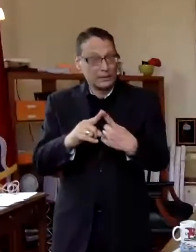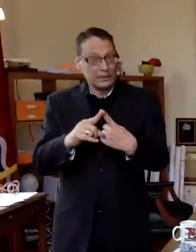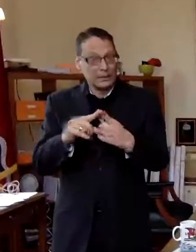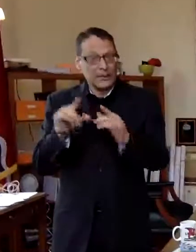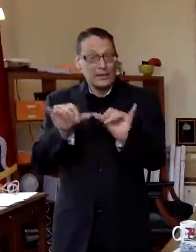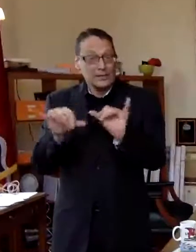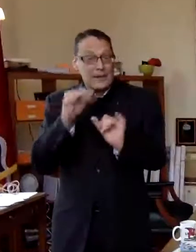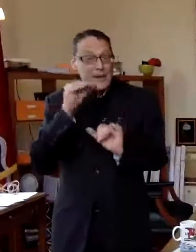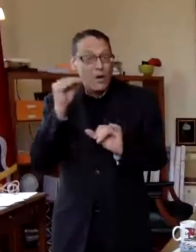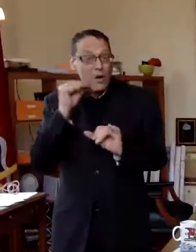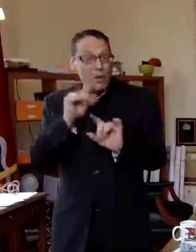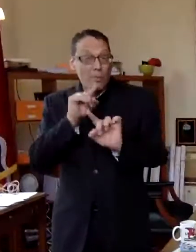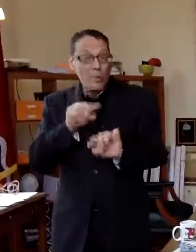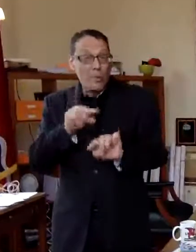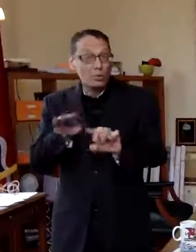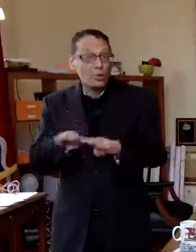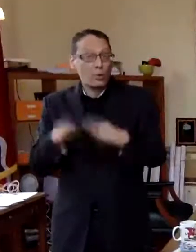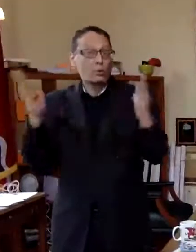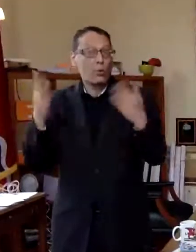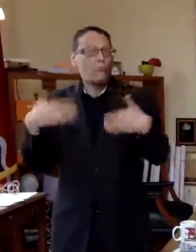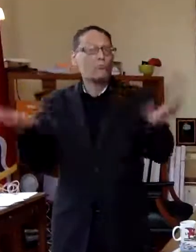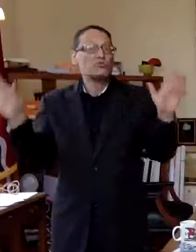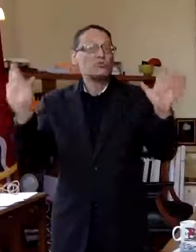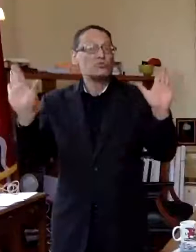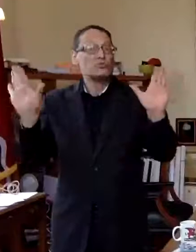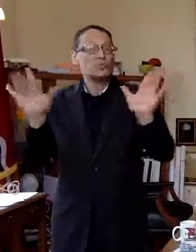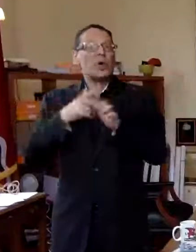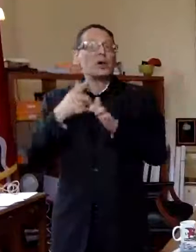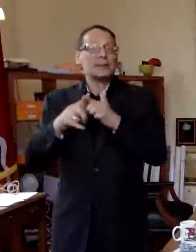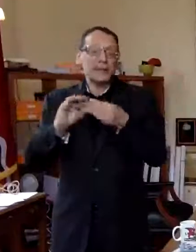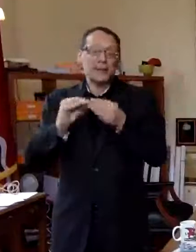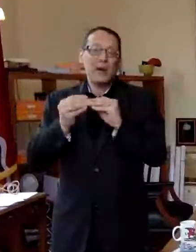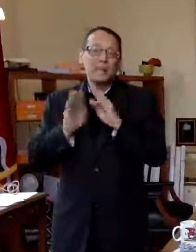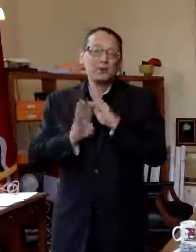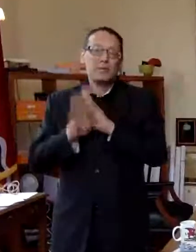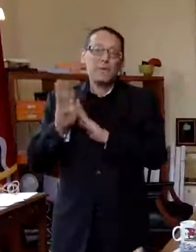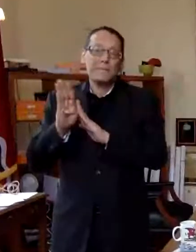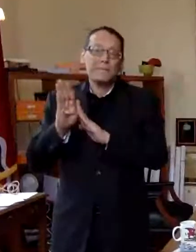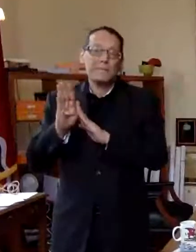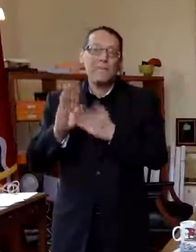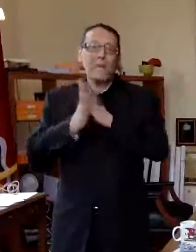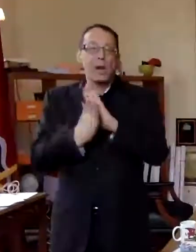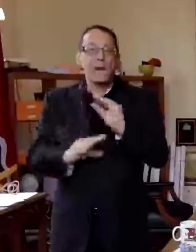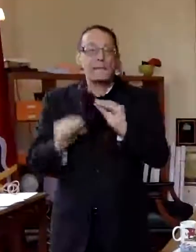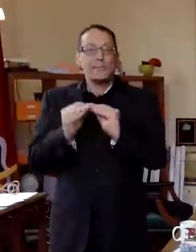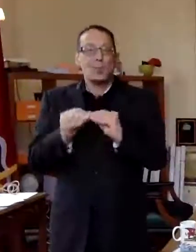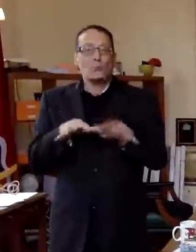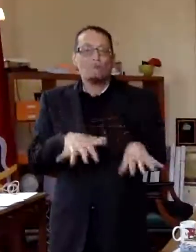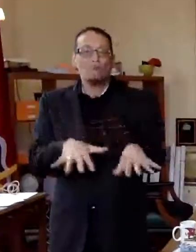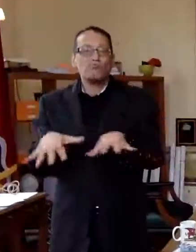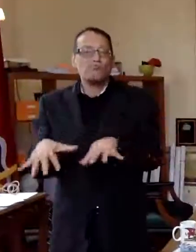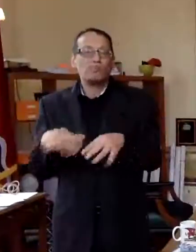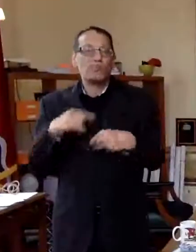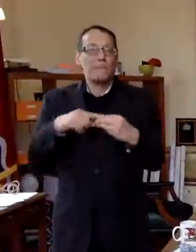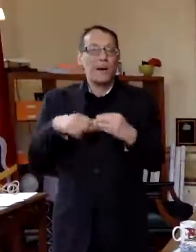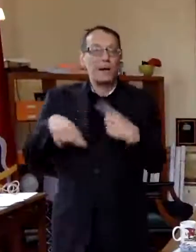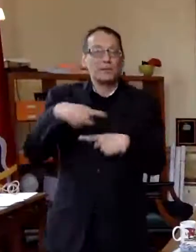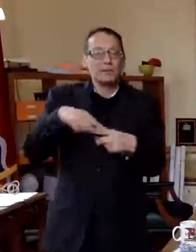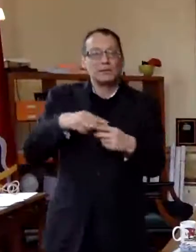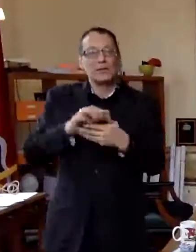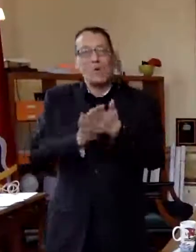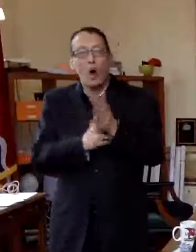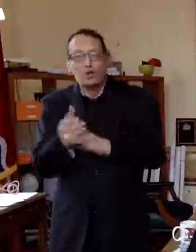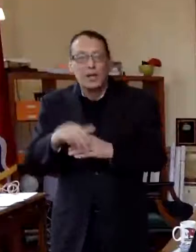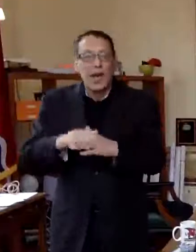stay-at-home order and when you folks maybe get more casual about the social distancing uh and washing their